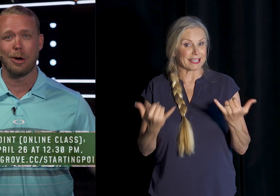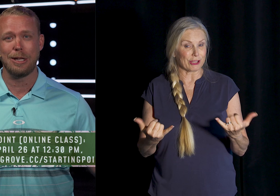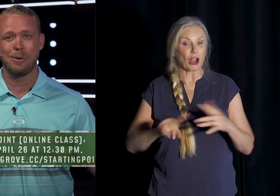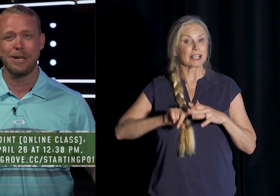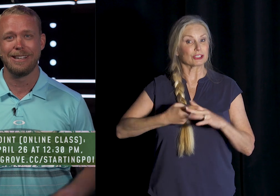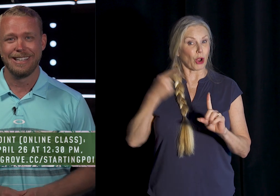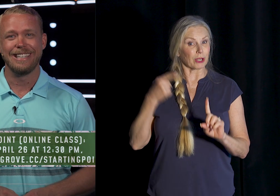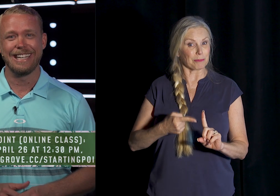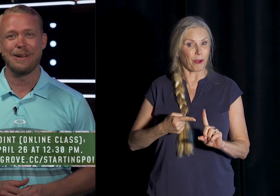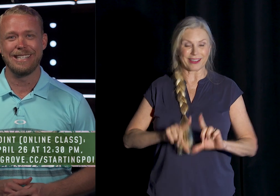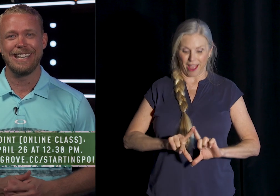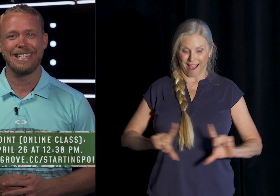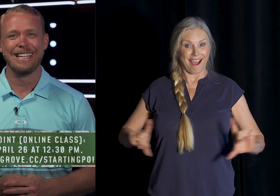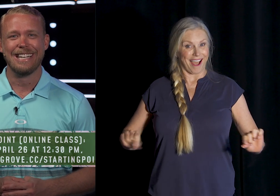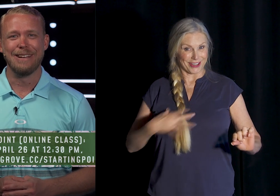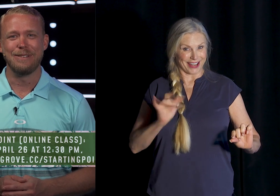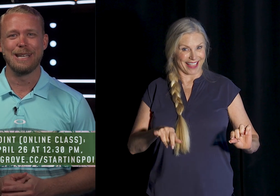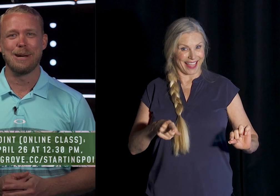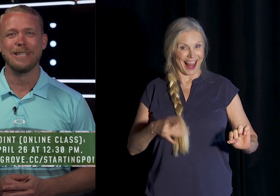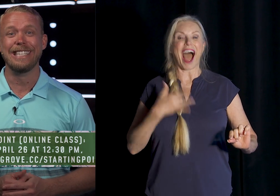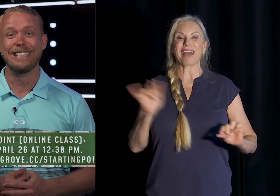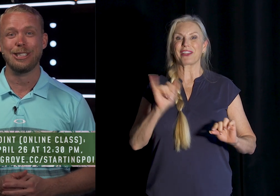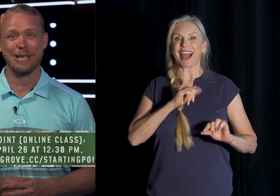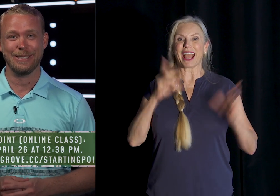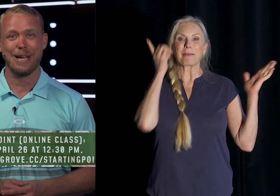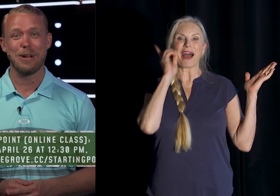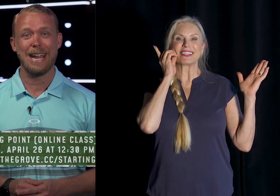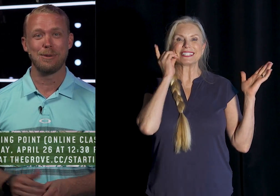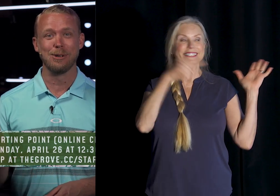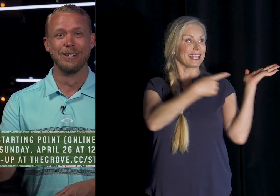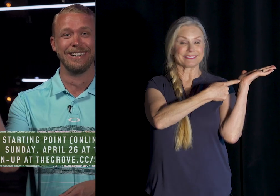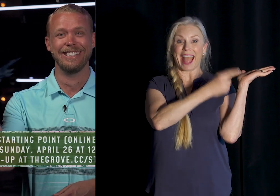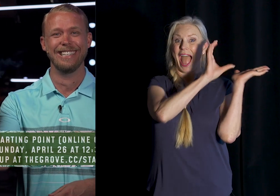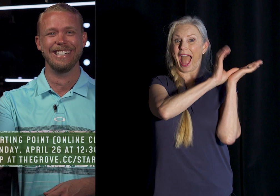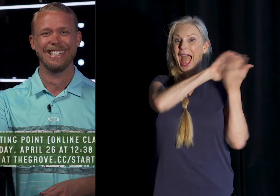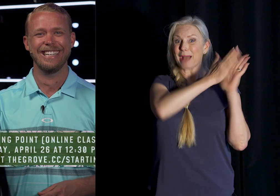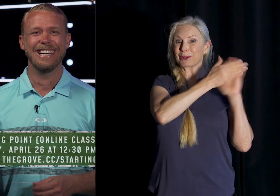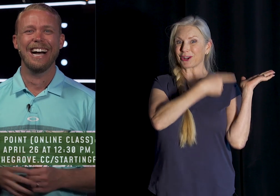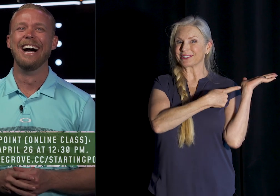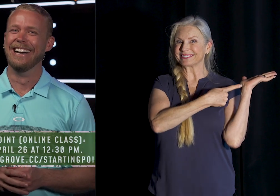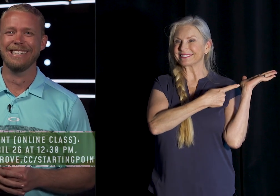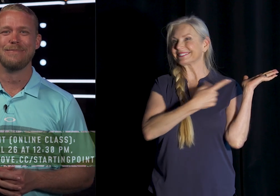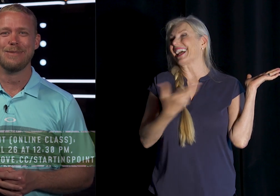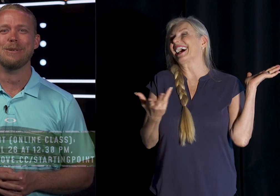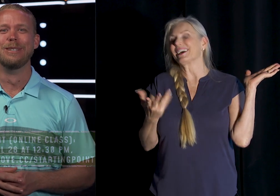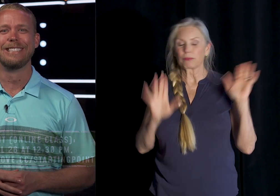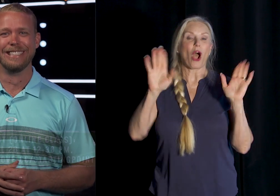Starting Point. You liked how I did that? I feel like I'm the Disney Channel. I want a hamburger. All right, I'm a little more serious.